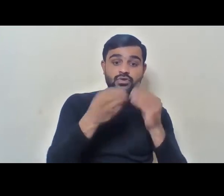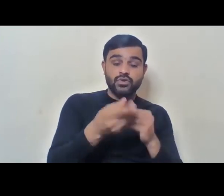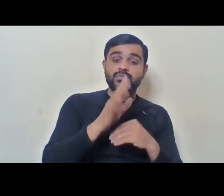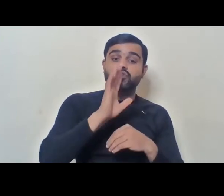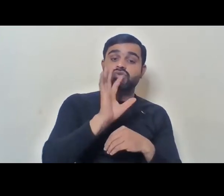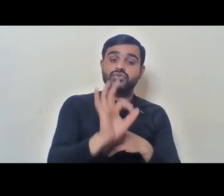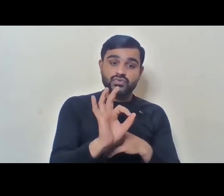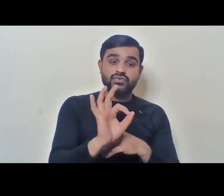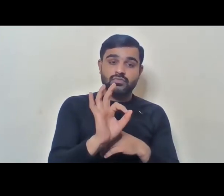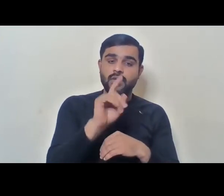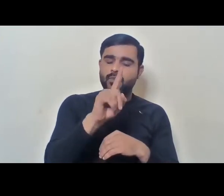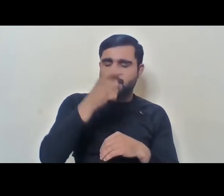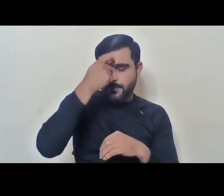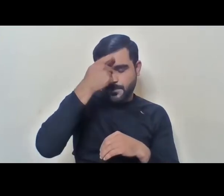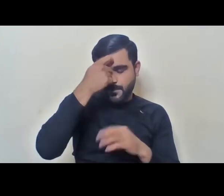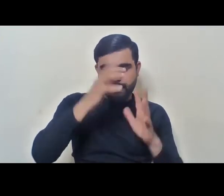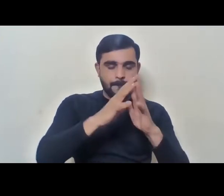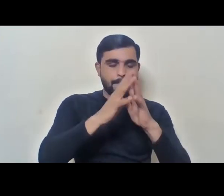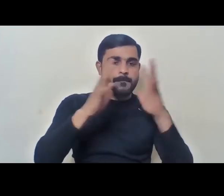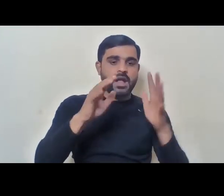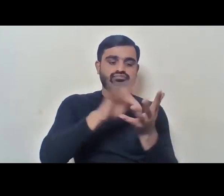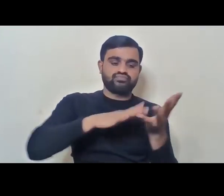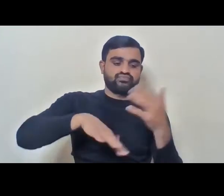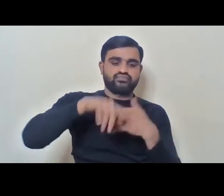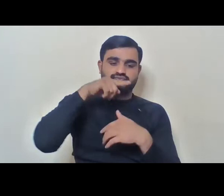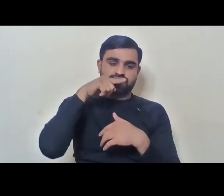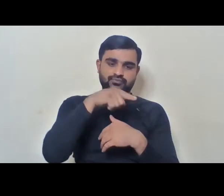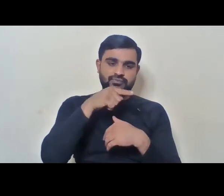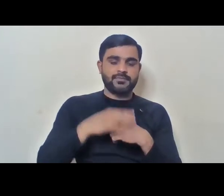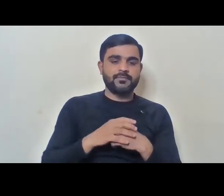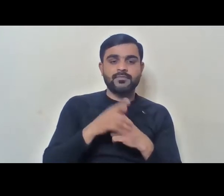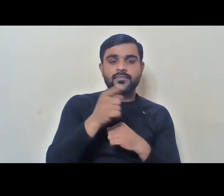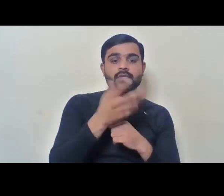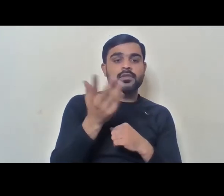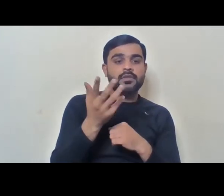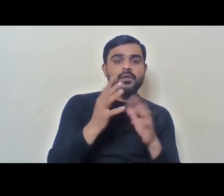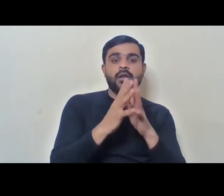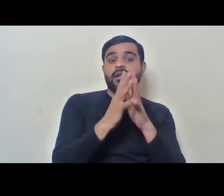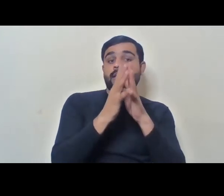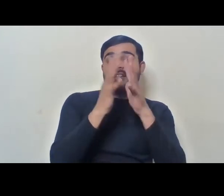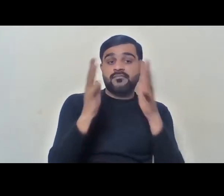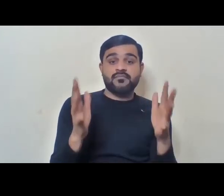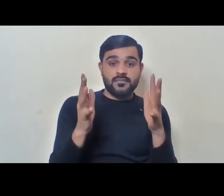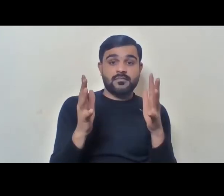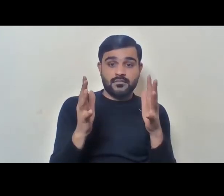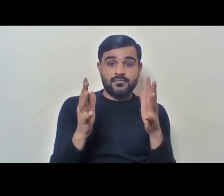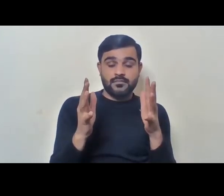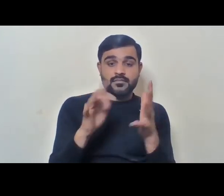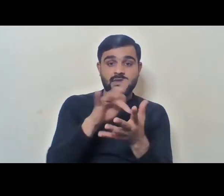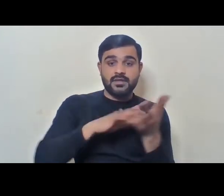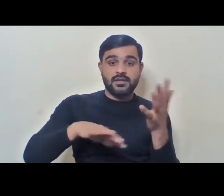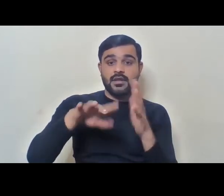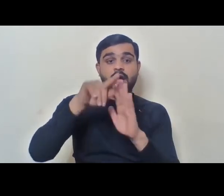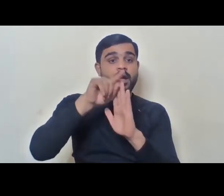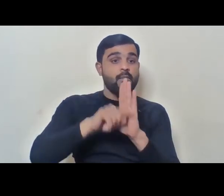one of the biggest problem areas. And there is a large, you know, set of provisions under the